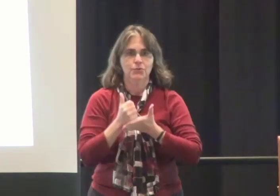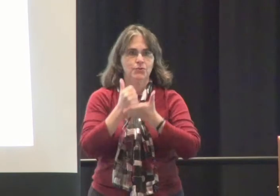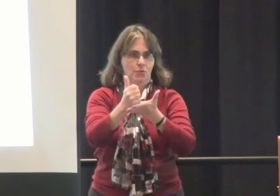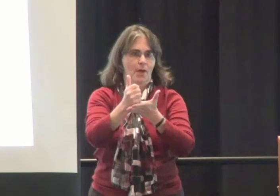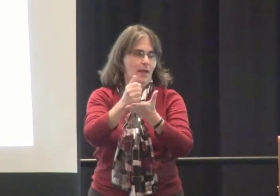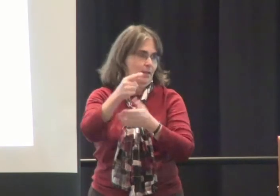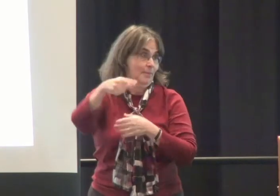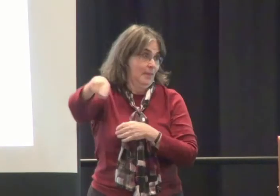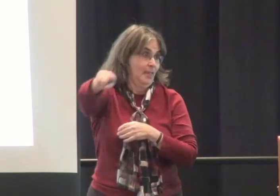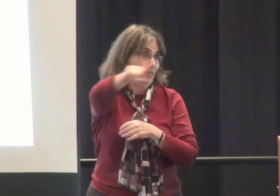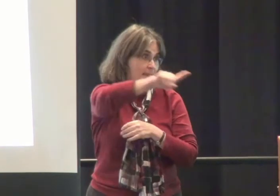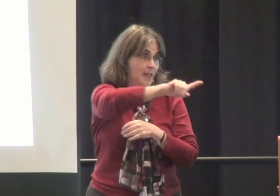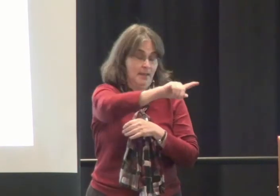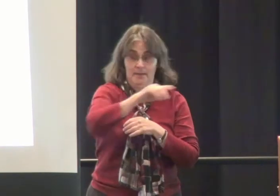teachers and that would last.